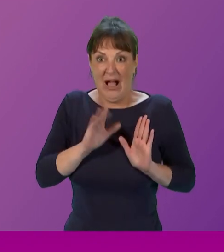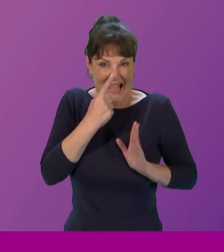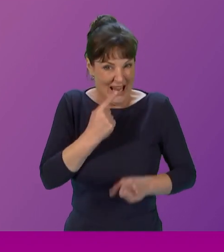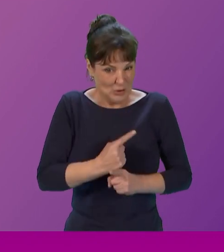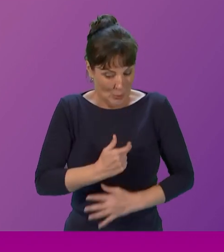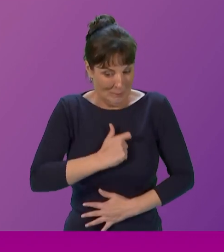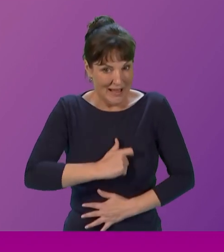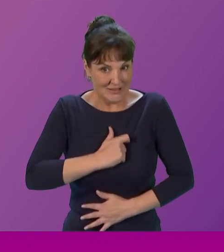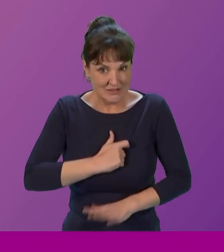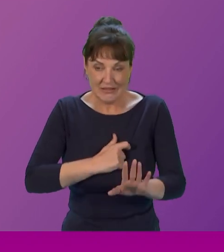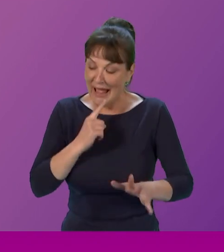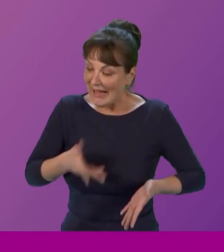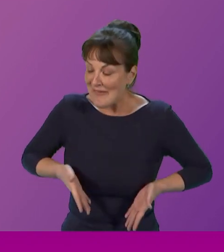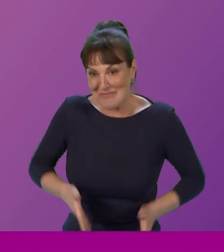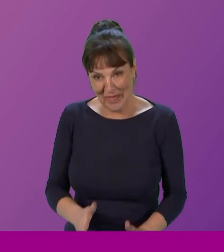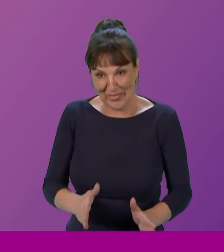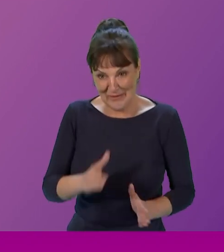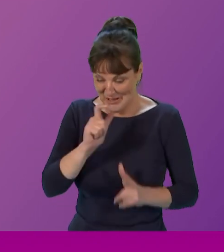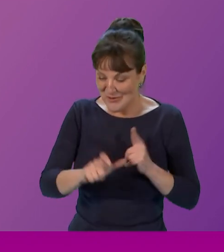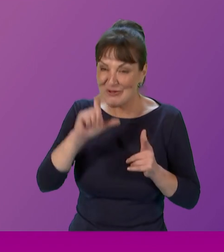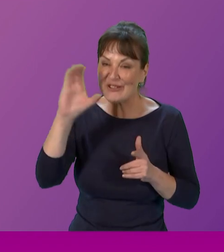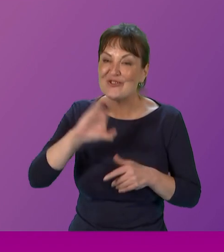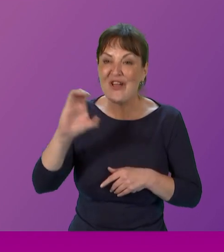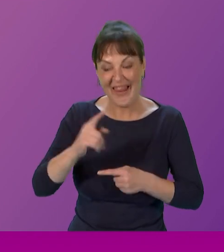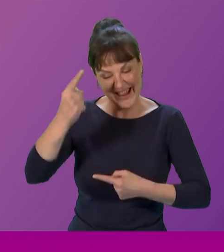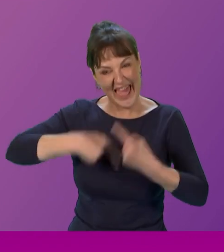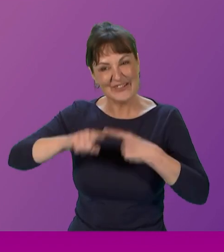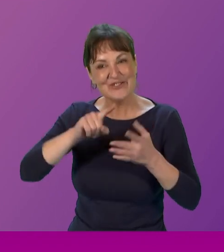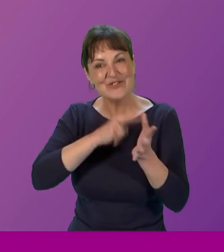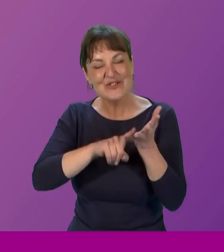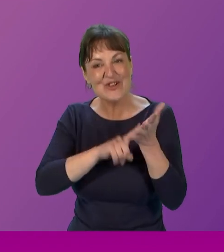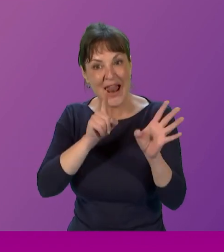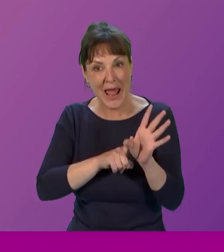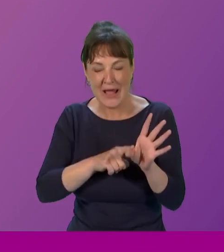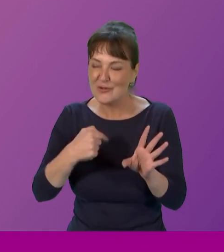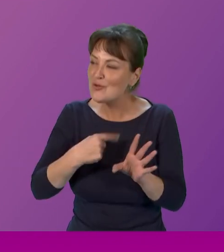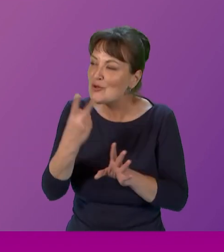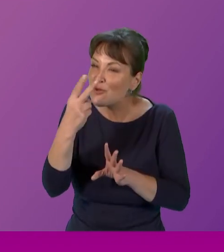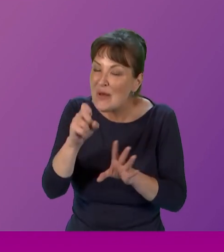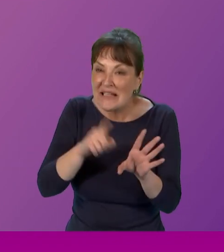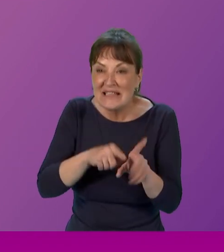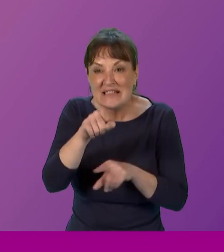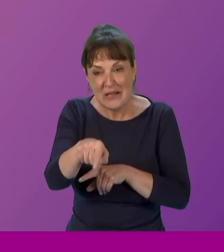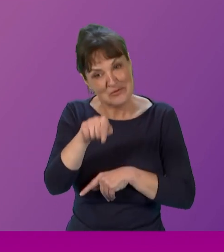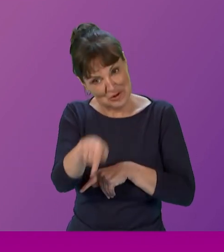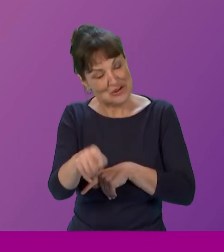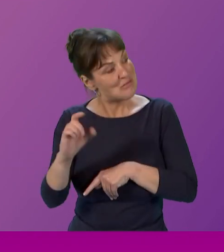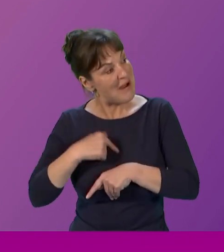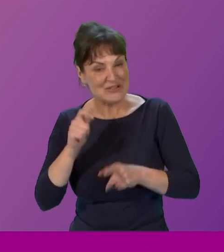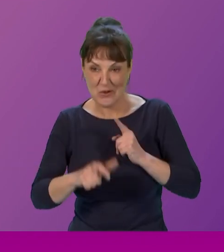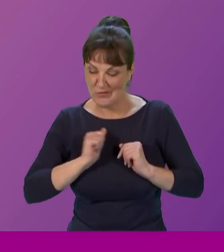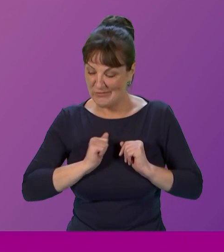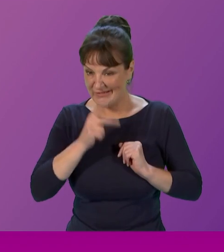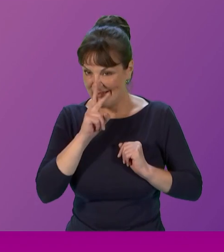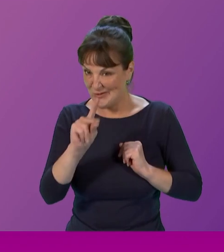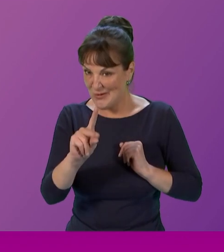daughter, Charlotte, um, last year. Um, so in 20 years time, Charlotte will be 20, nearly 21. And I want to make sure that